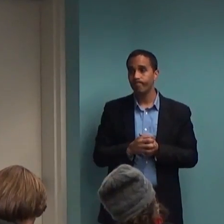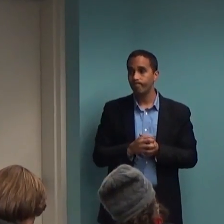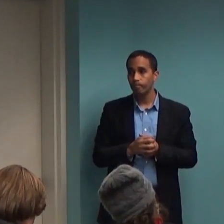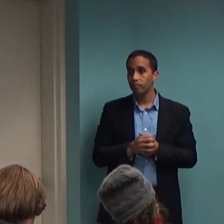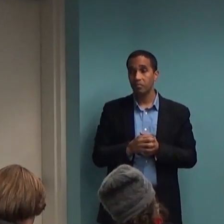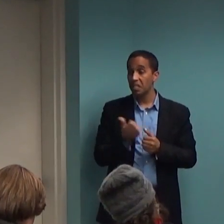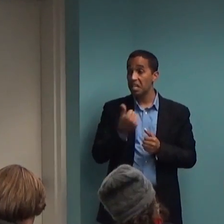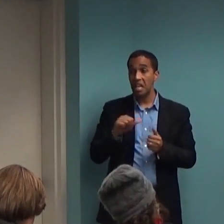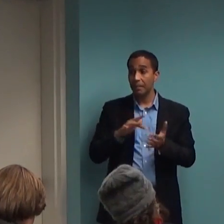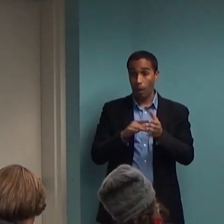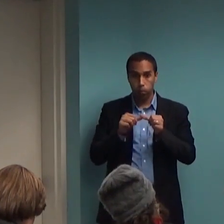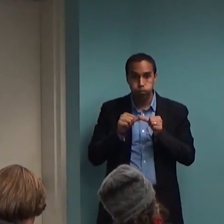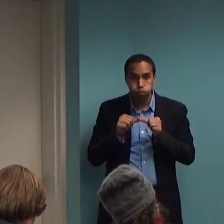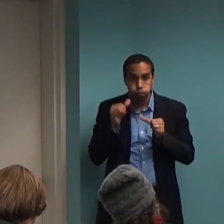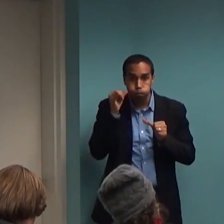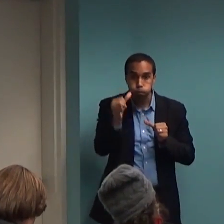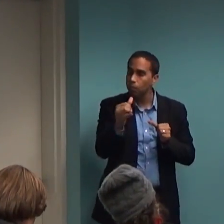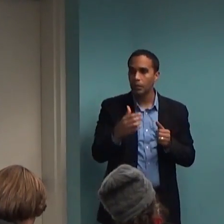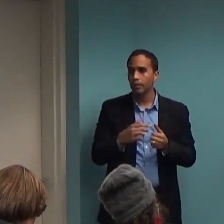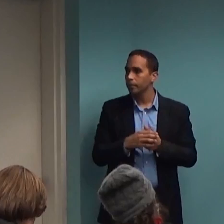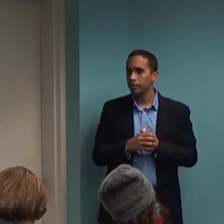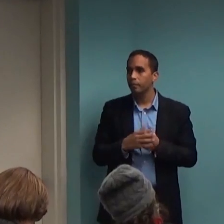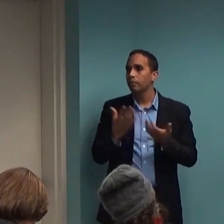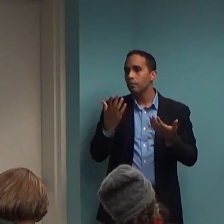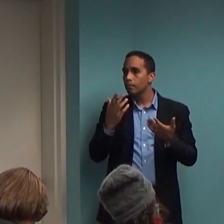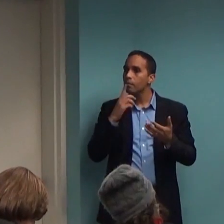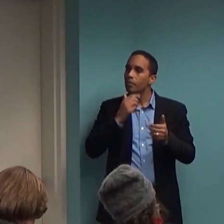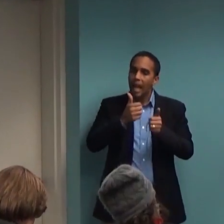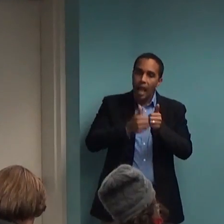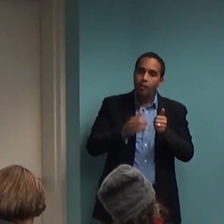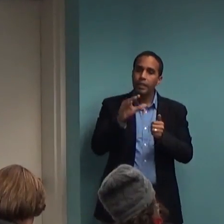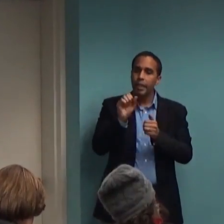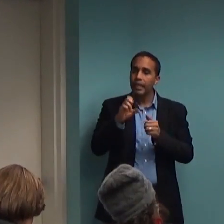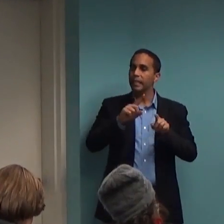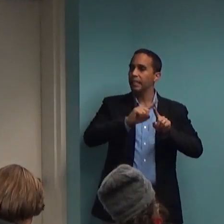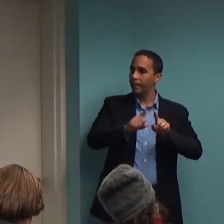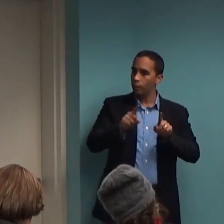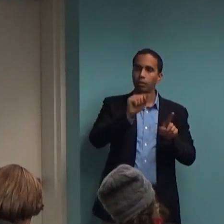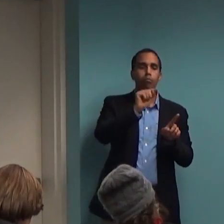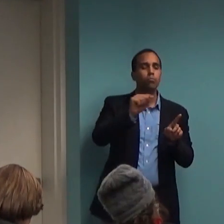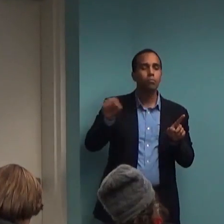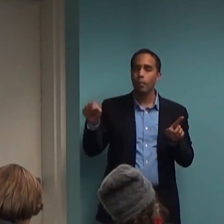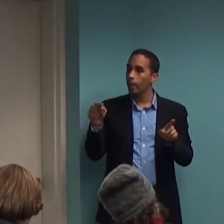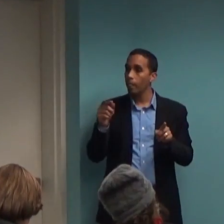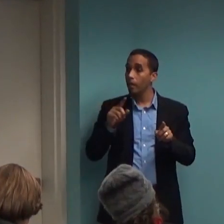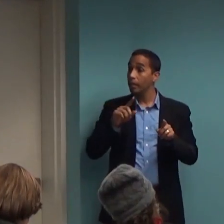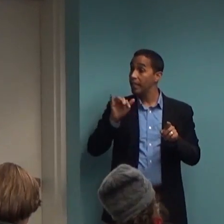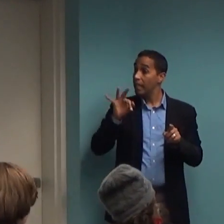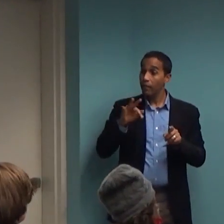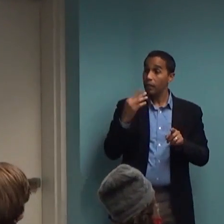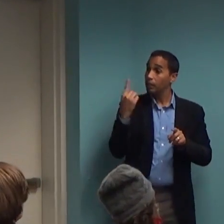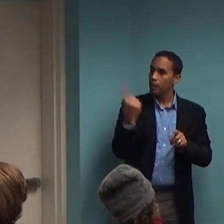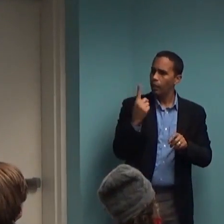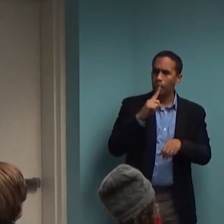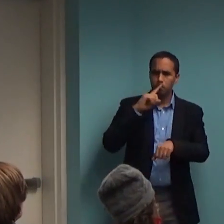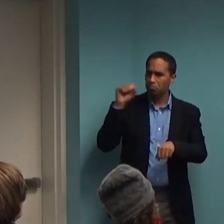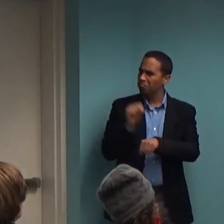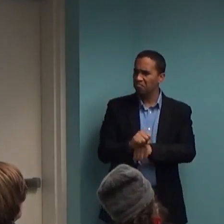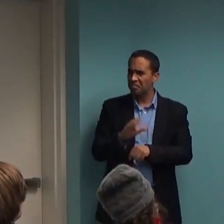think of it on a case-by-case basis. So if there's somebody who seems to be a true treatment non-responder, then maybe that would be an